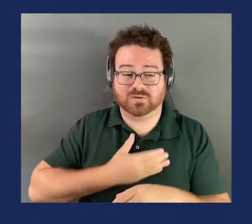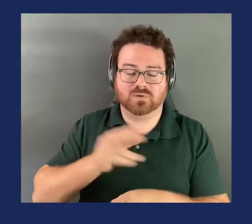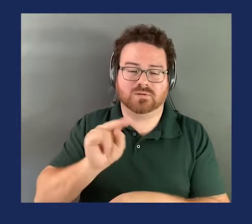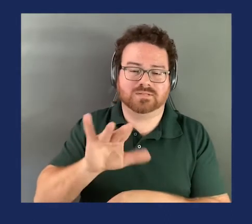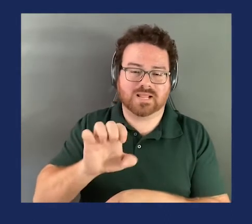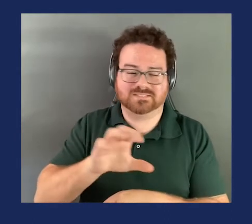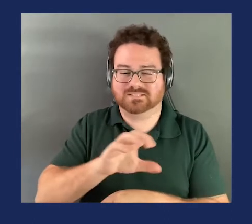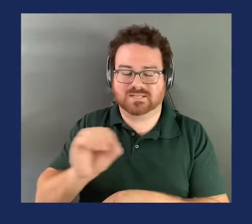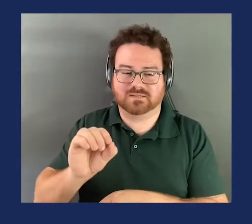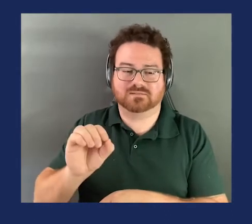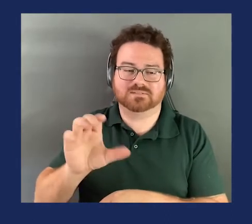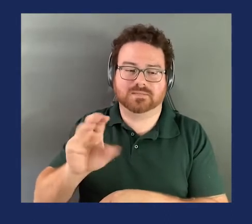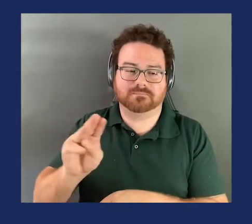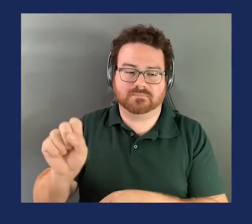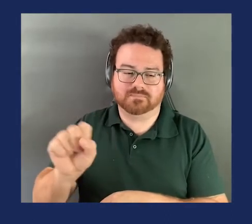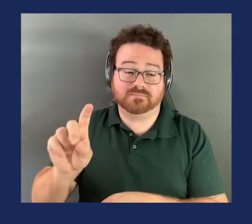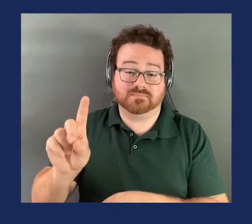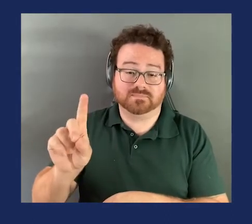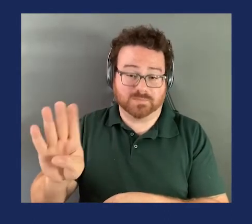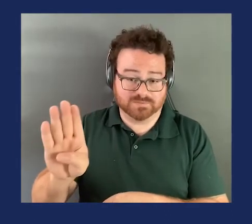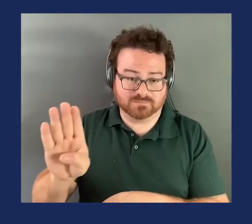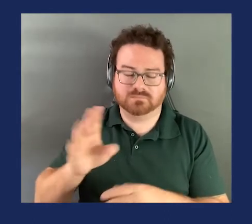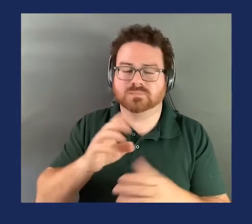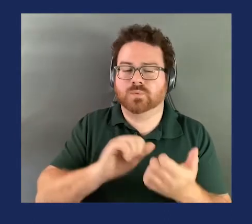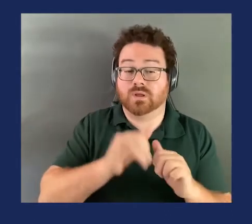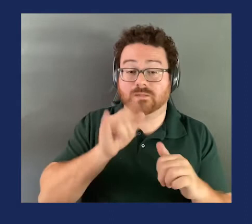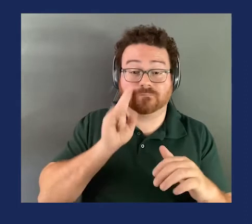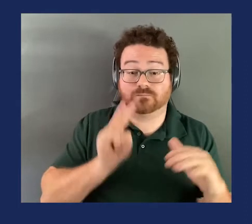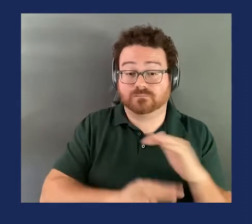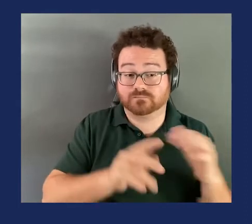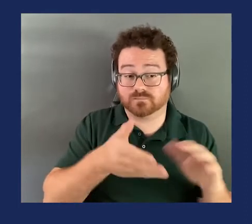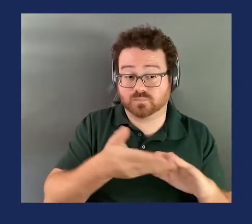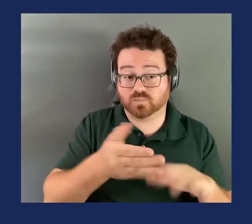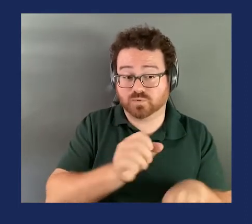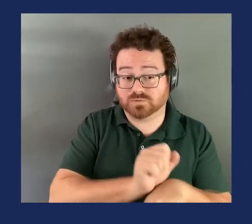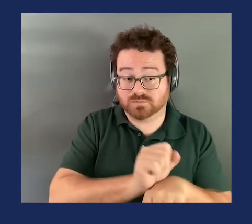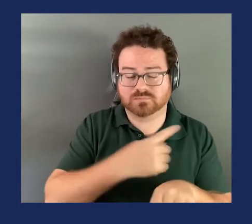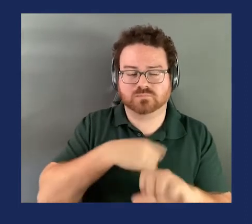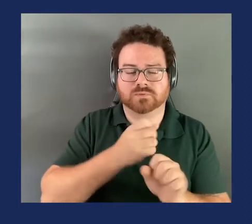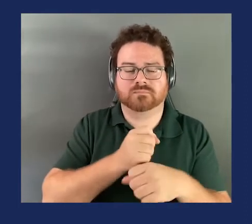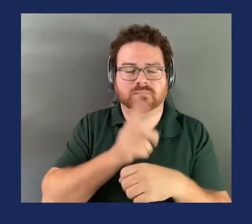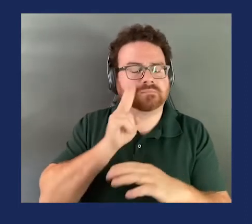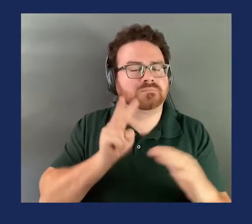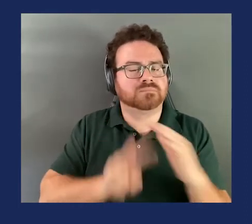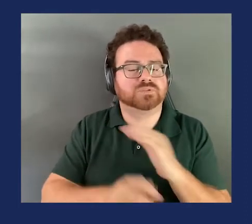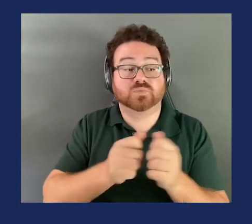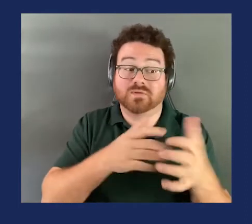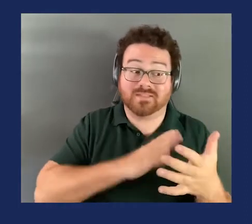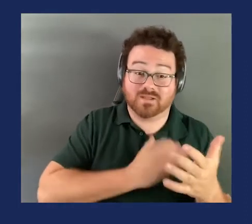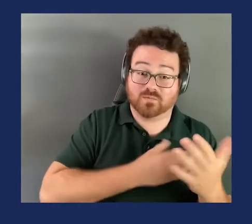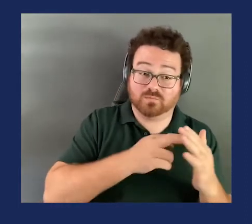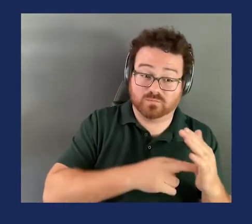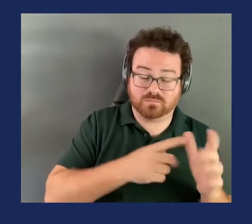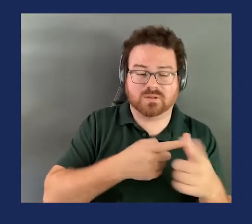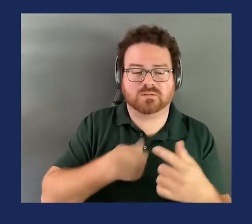the way our estimate of benefits works, we make a forecast of future incidents that would occur without our rule. And then we estimate that our rule would prevent 95%